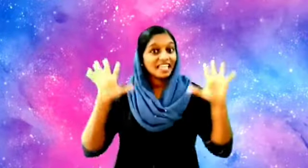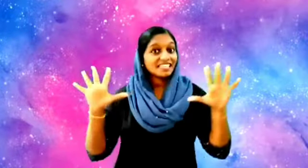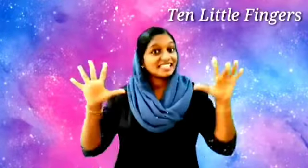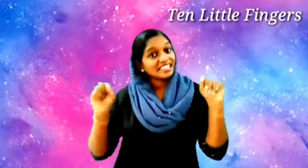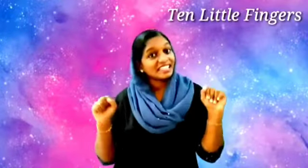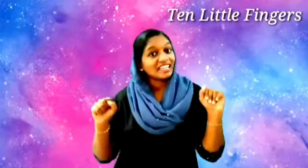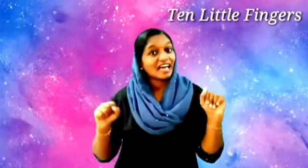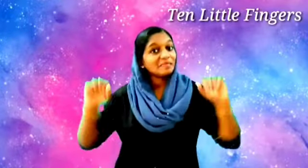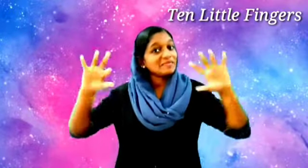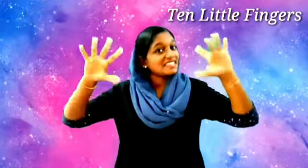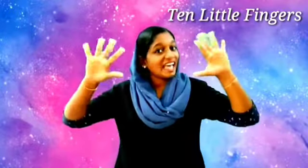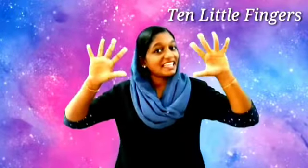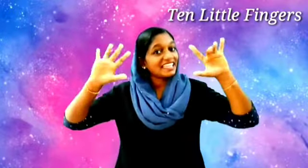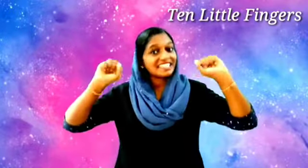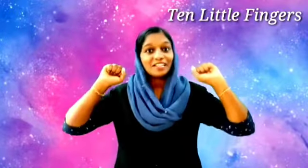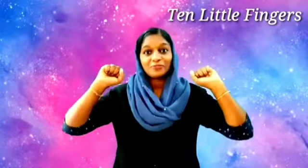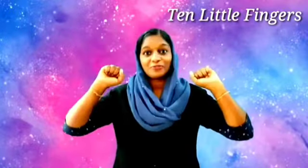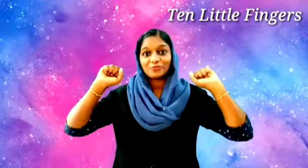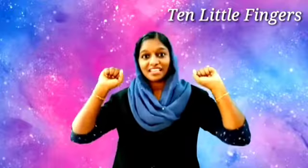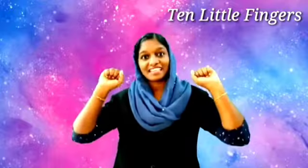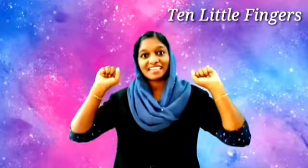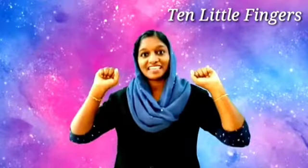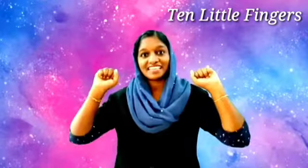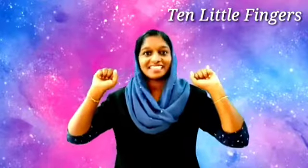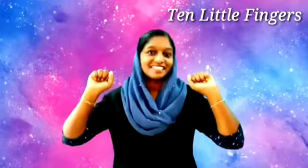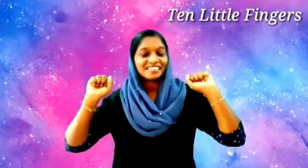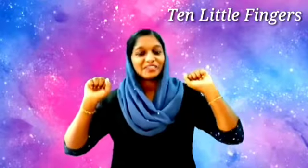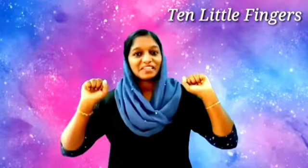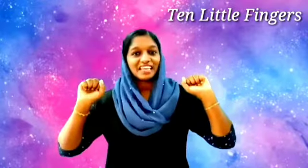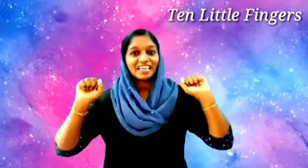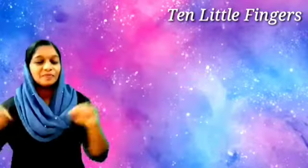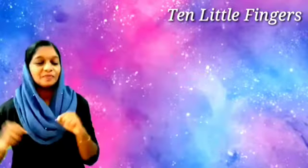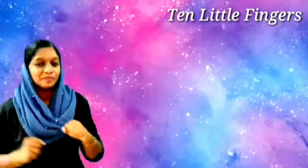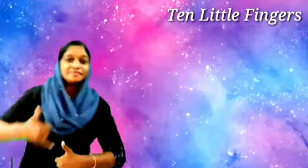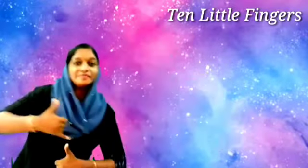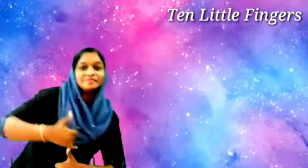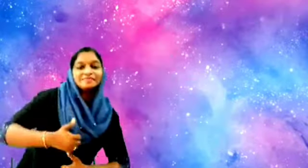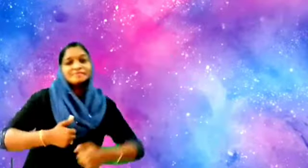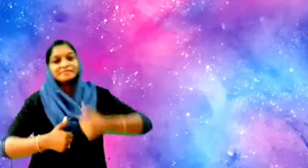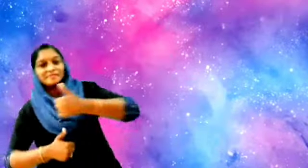let's sing the rhyme ten little fingers okay